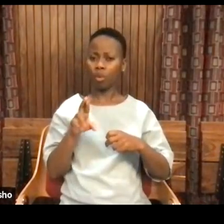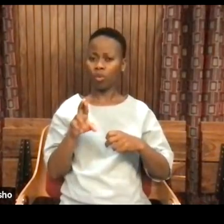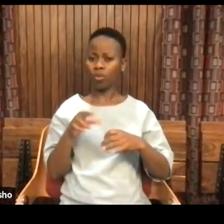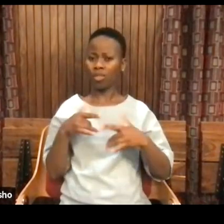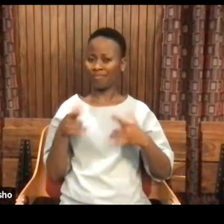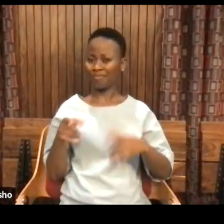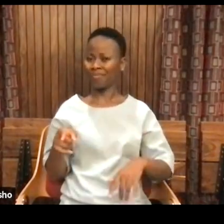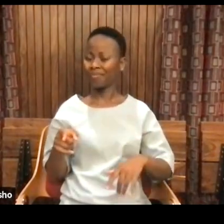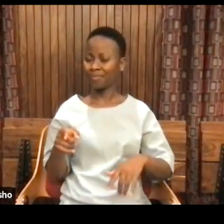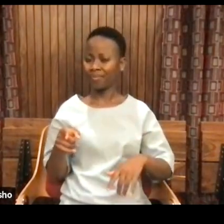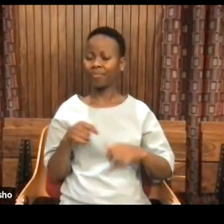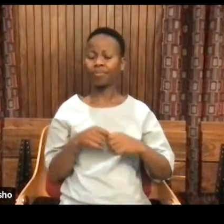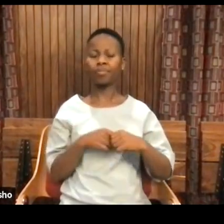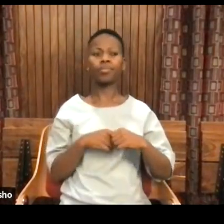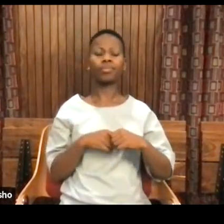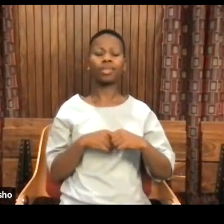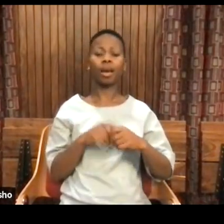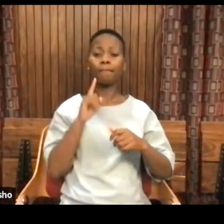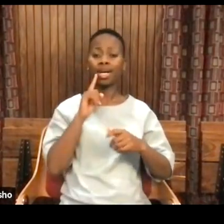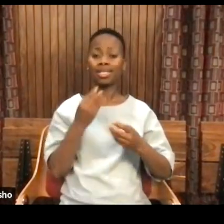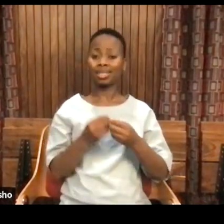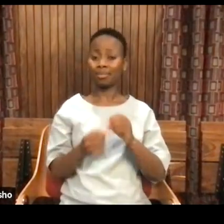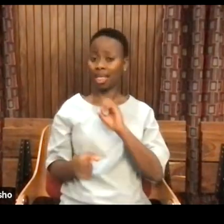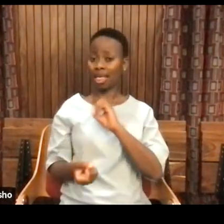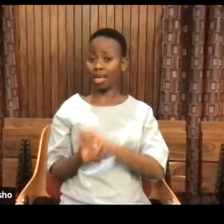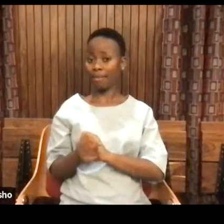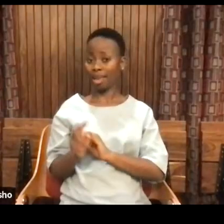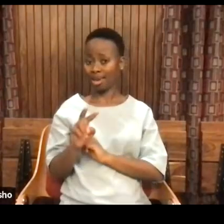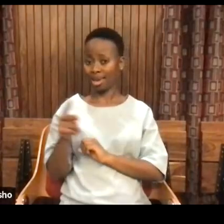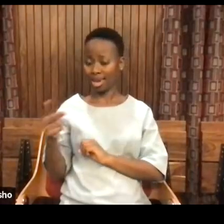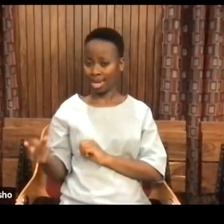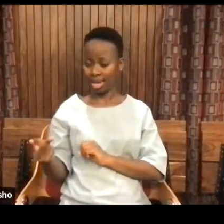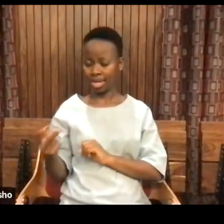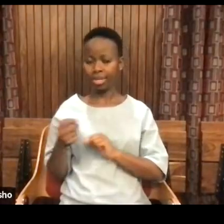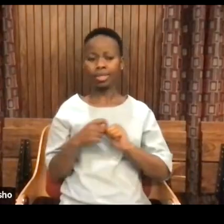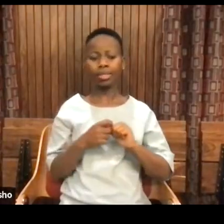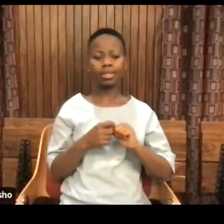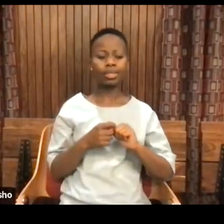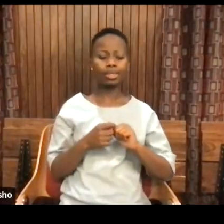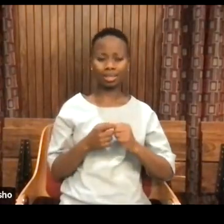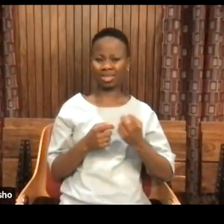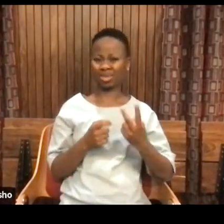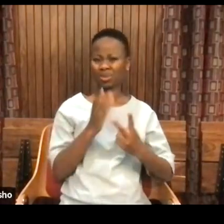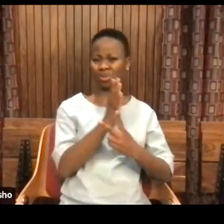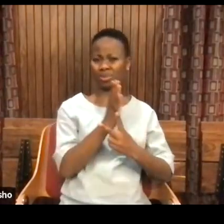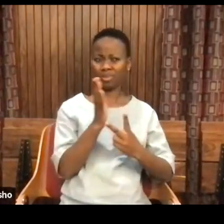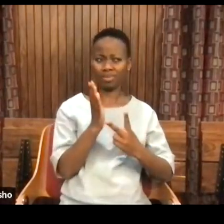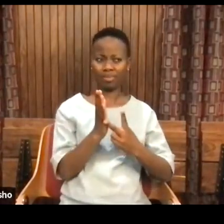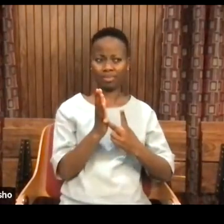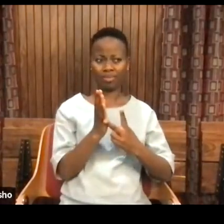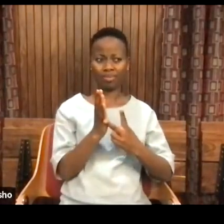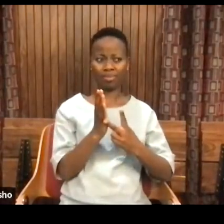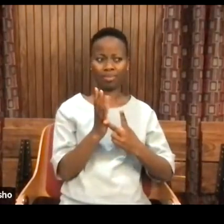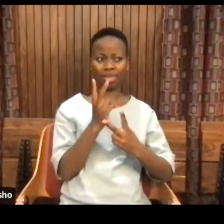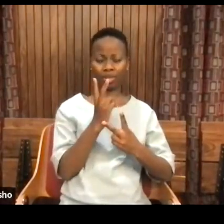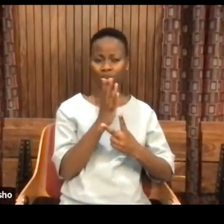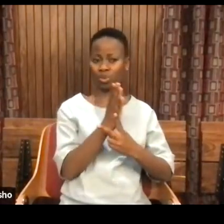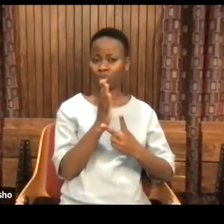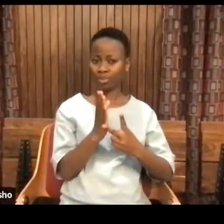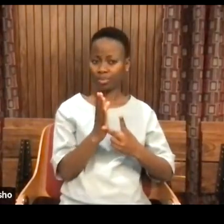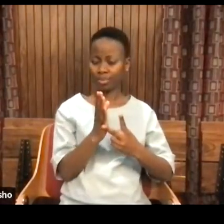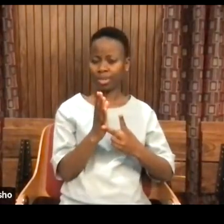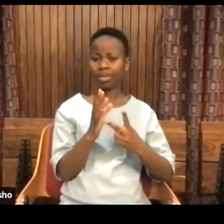And that something else that happens is twofold. And I'm going to, this is the last one. It's twofold.